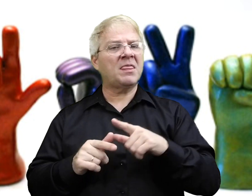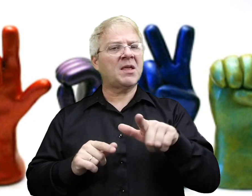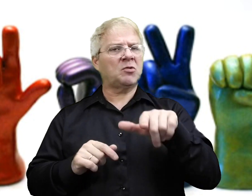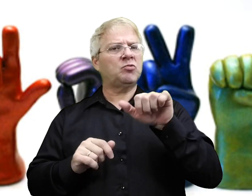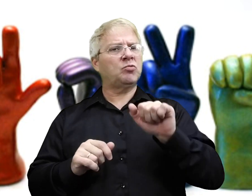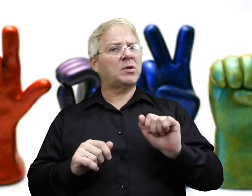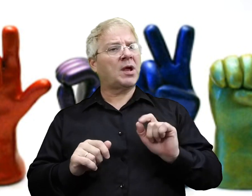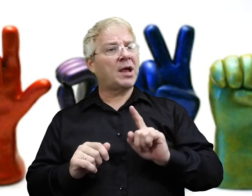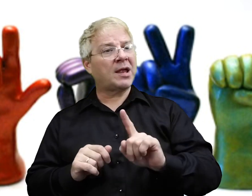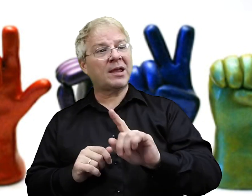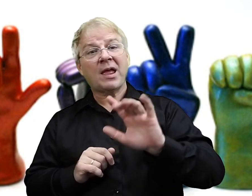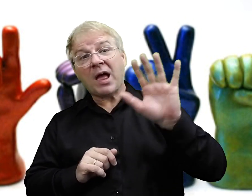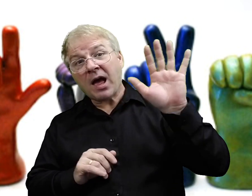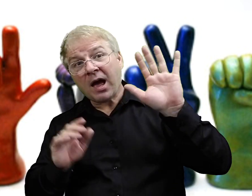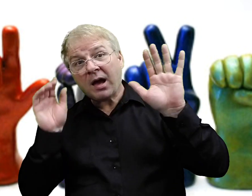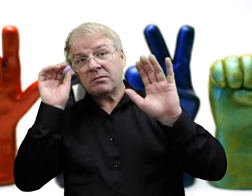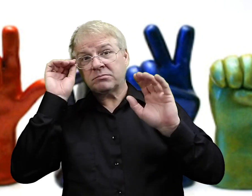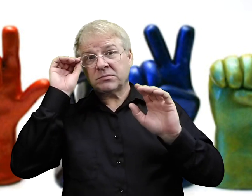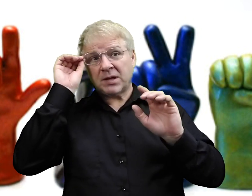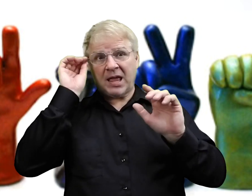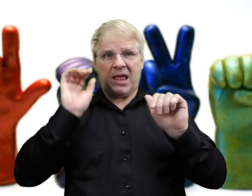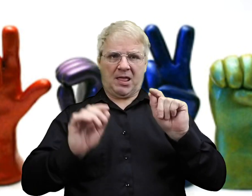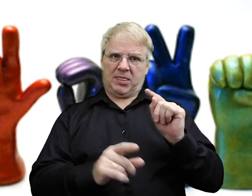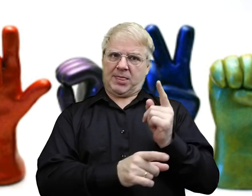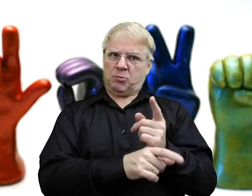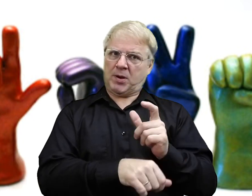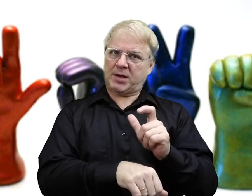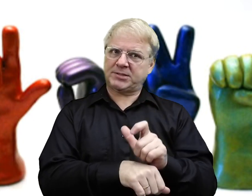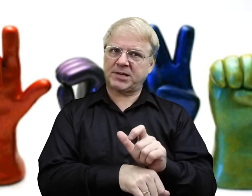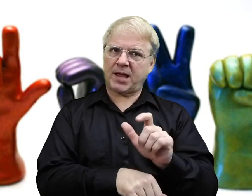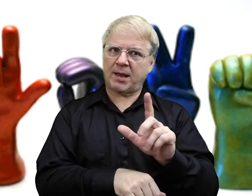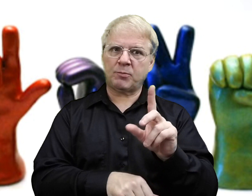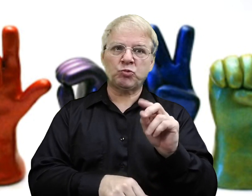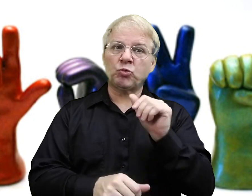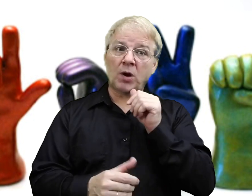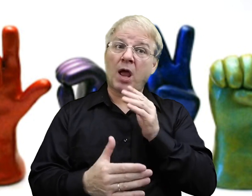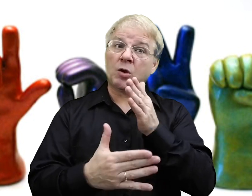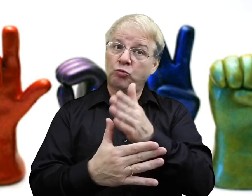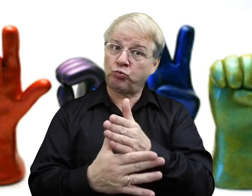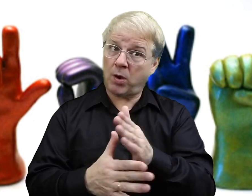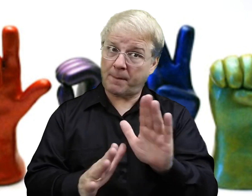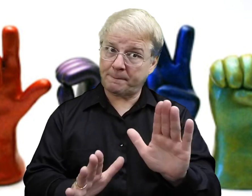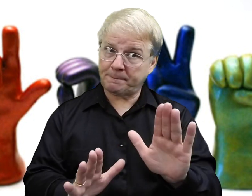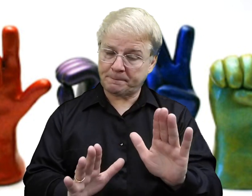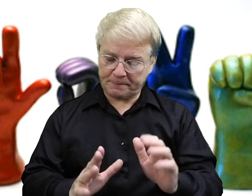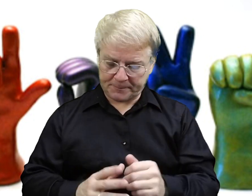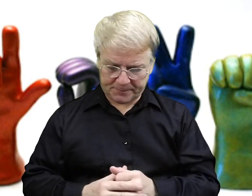feels right. And then you can approach and say hello at the right time. But do not